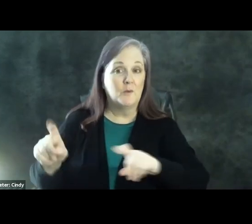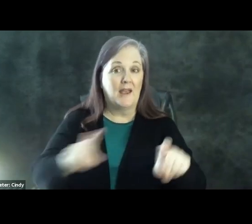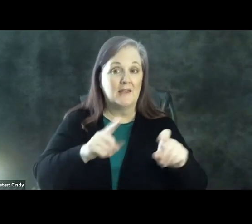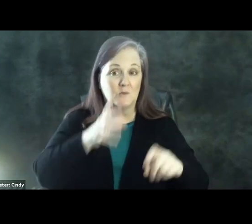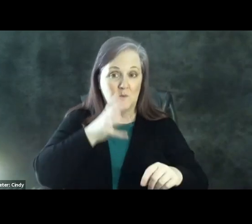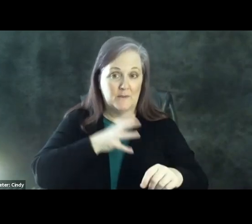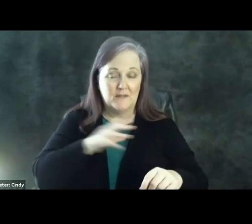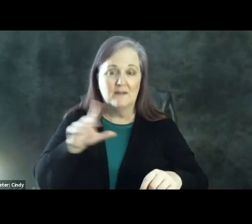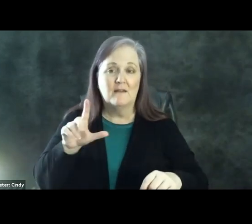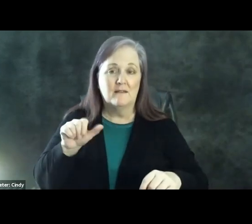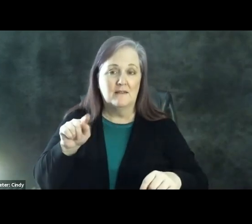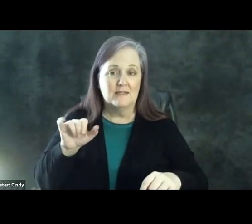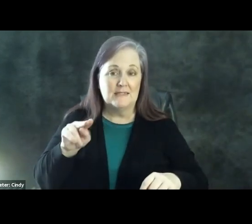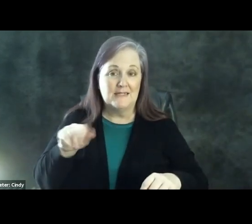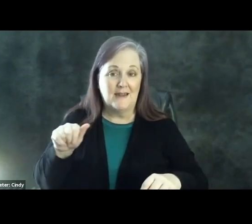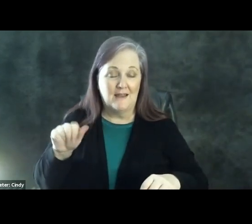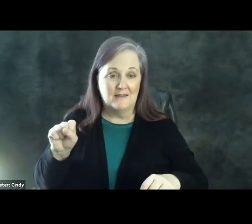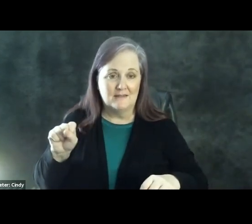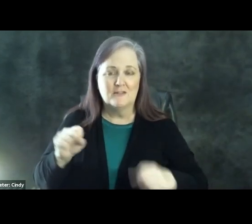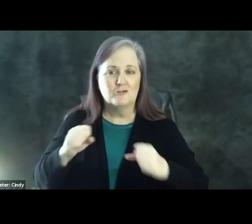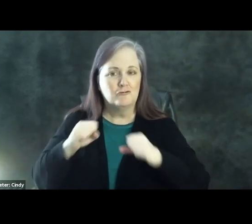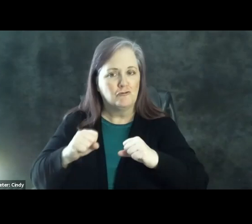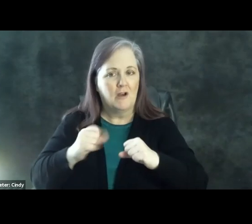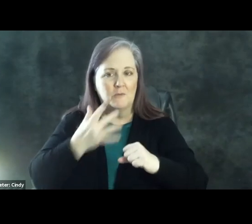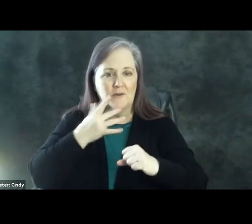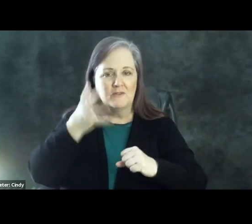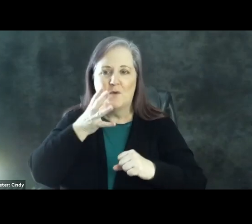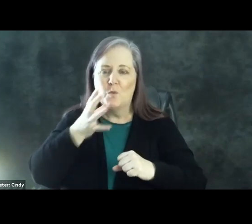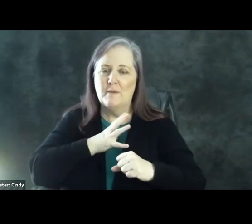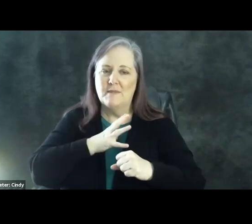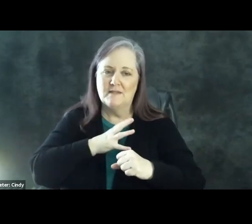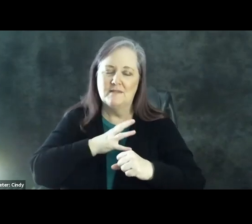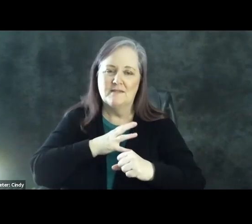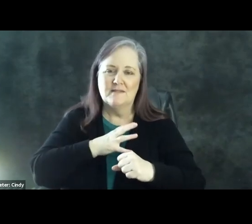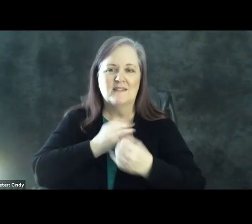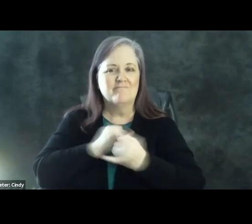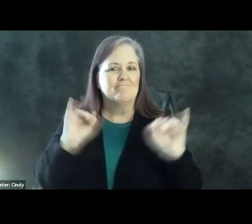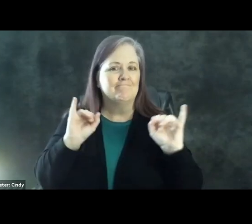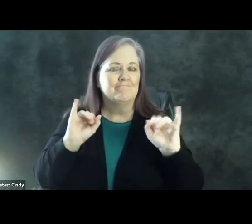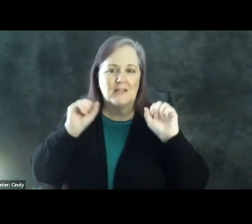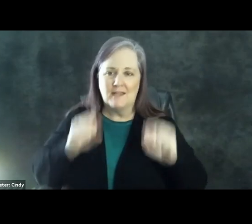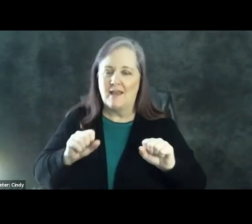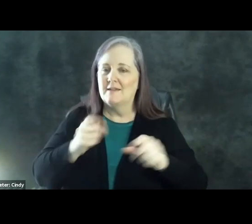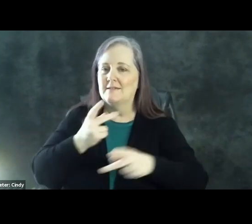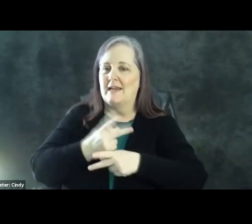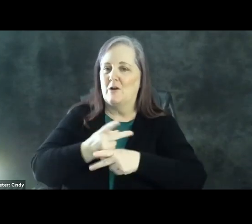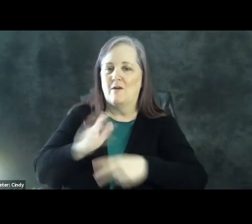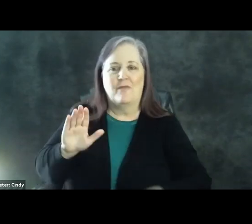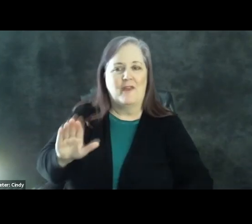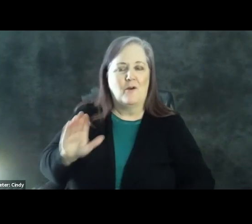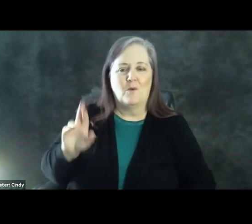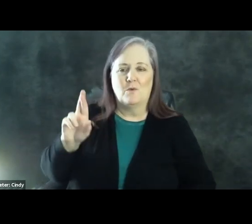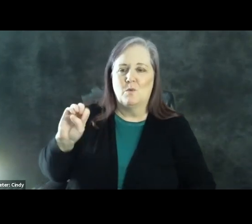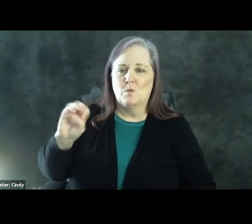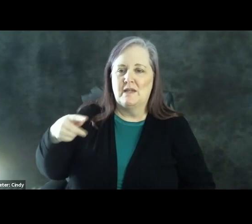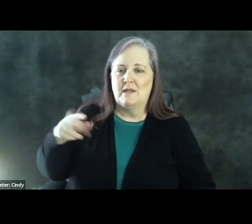pulled, there is a really strong preference for women's autonomy on reproductive rights. And so these could be two of the